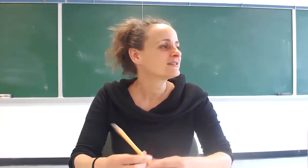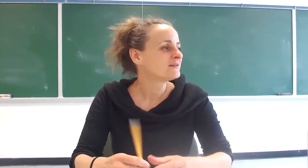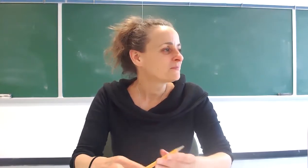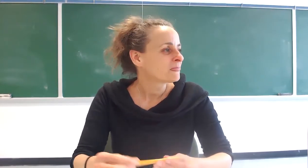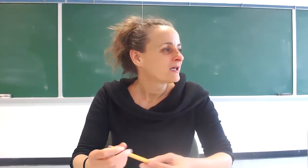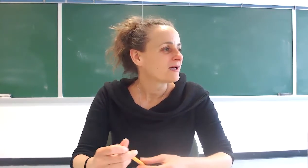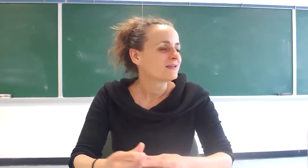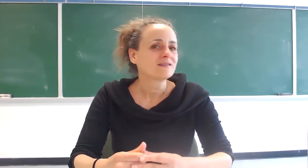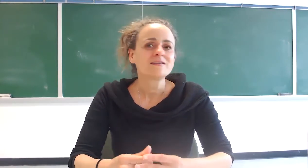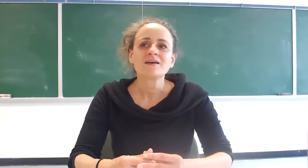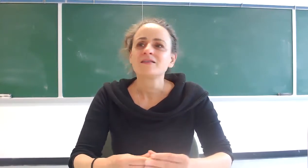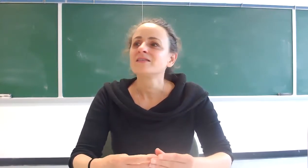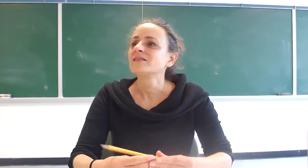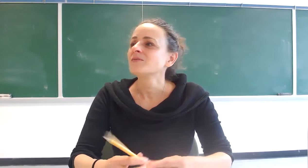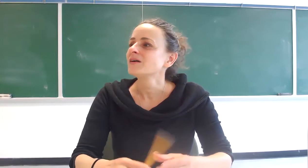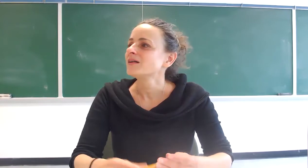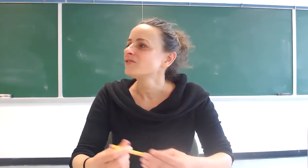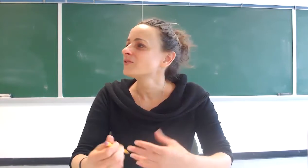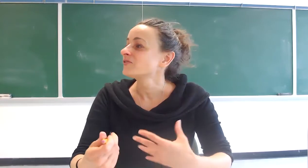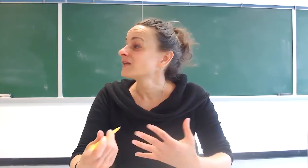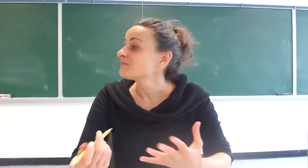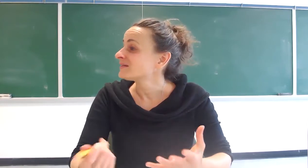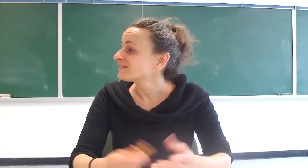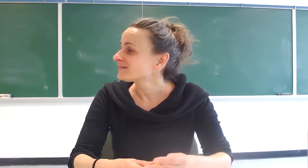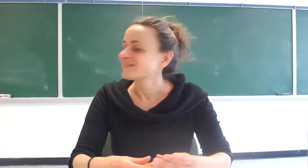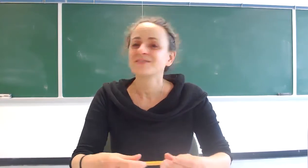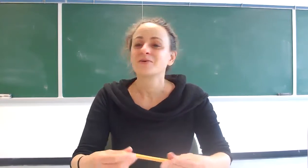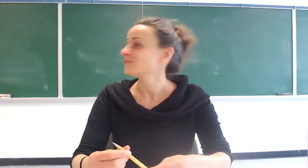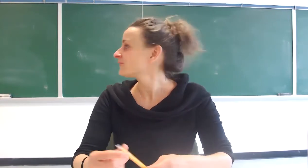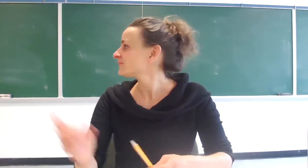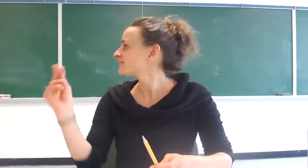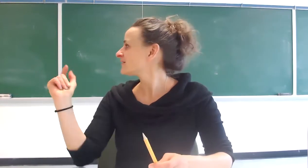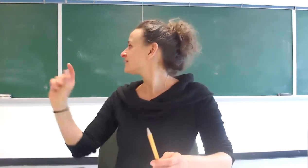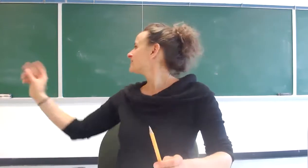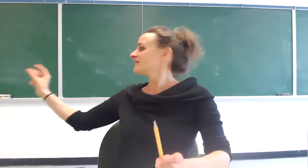and this is gonna be a class focused on happiness so thank you